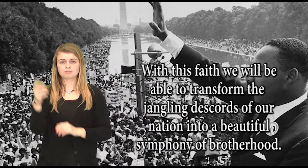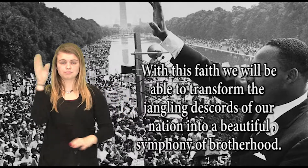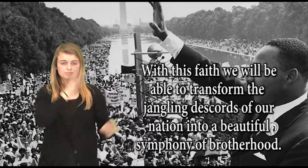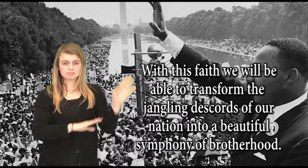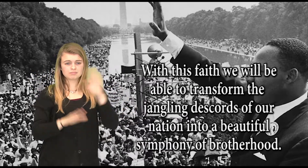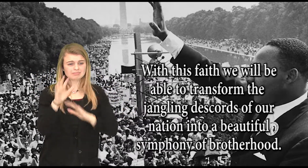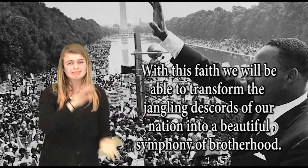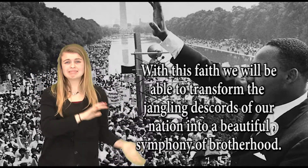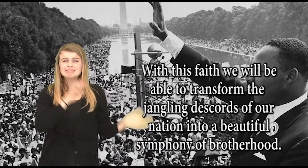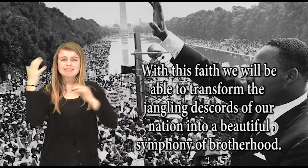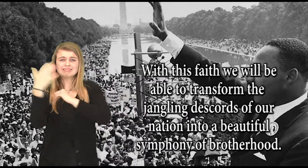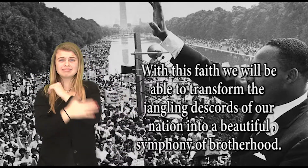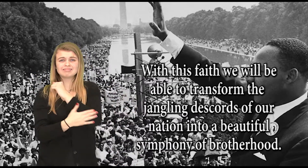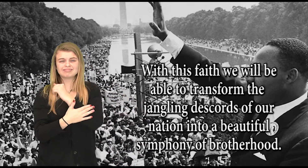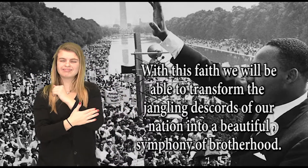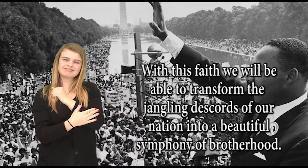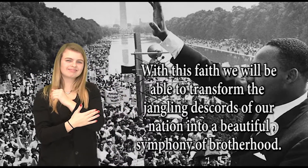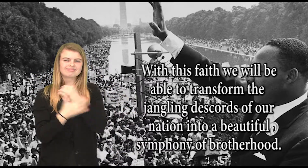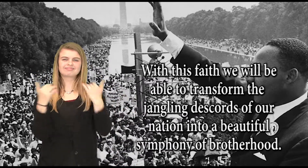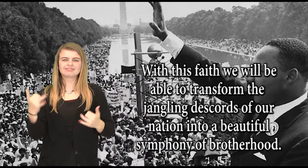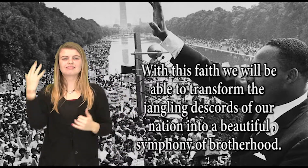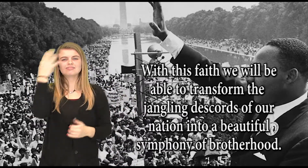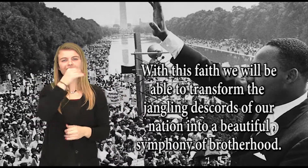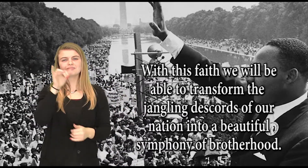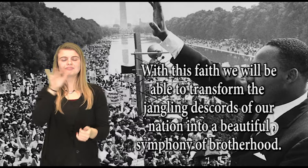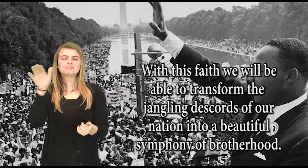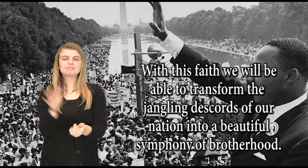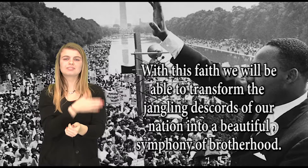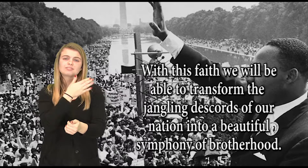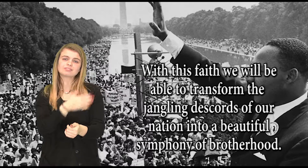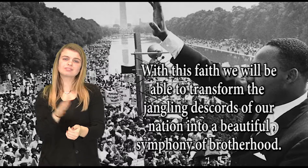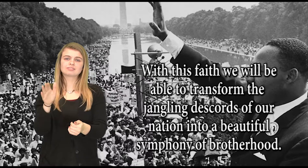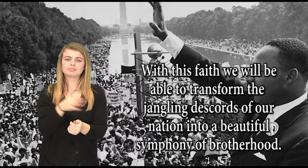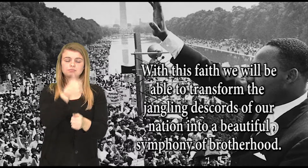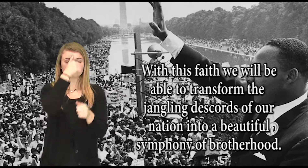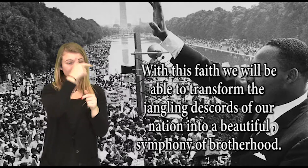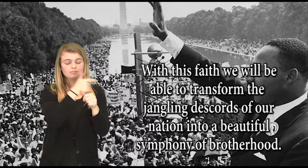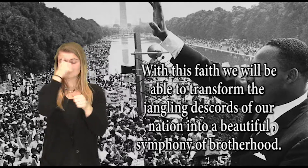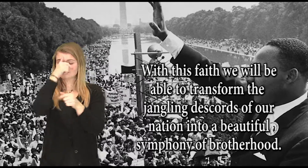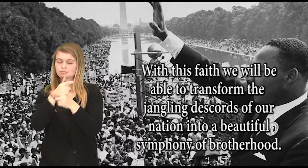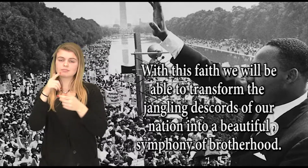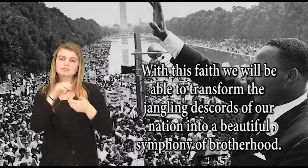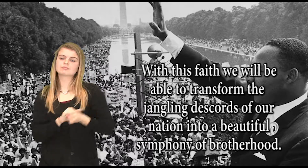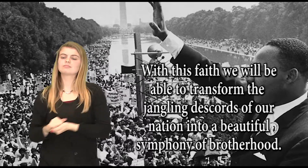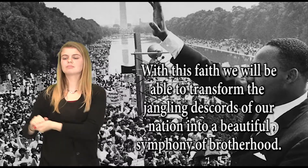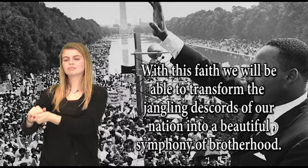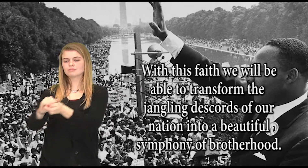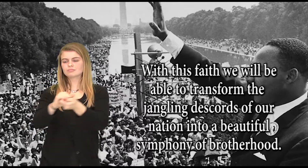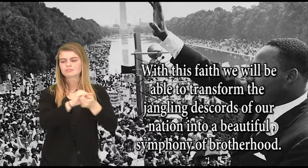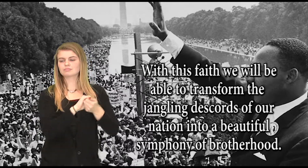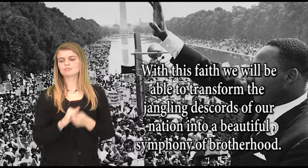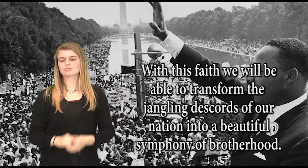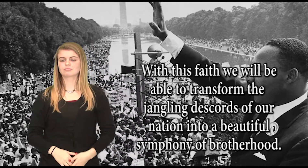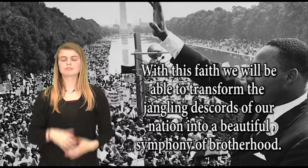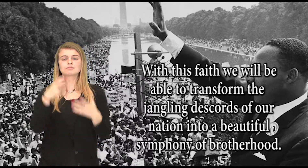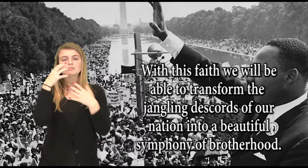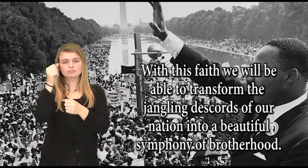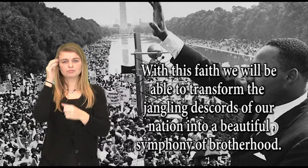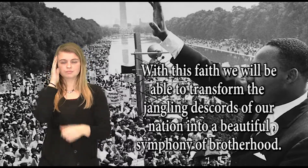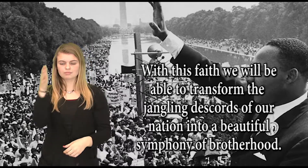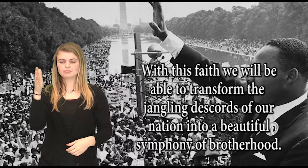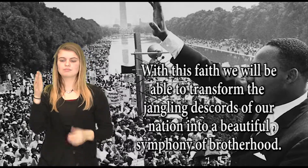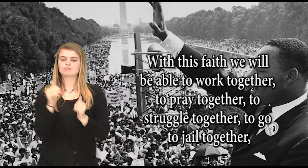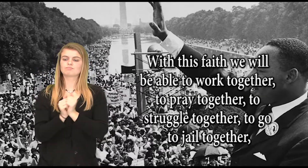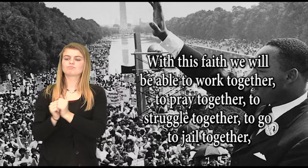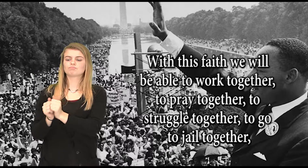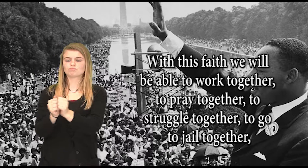this faith, we will be able to transform the jangling discords of our nation into a beautiful symphony of